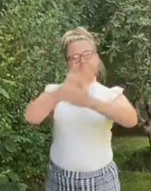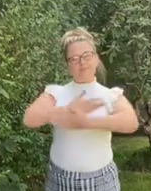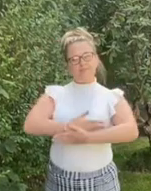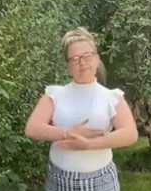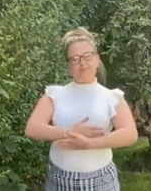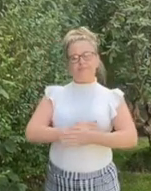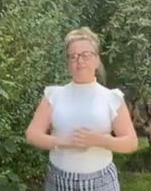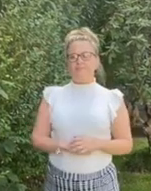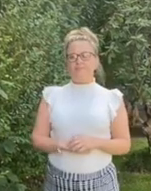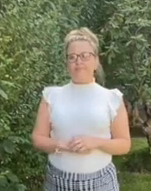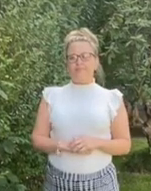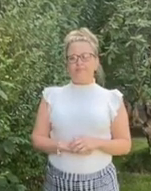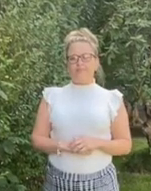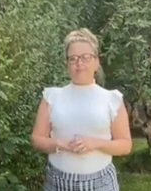I'm honey on toast